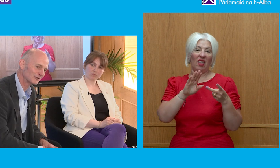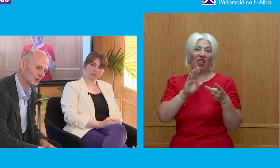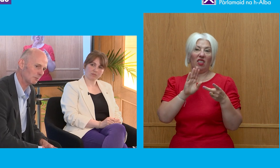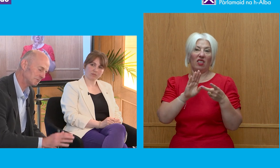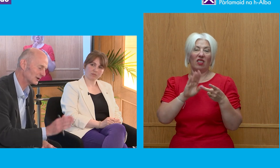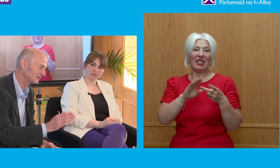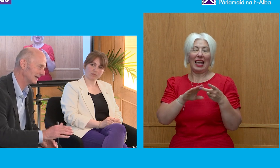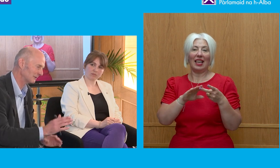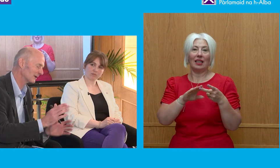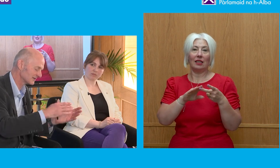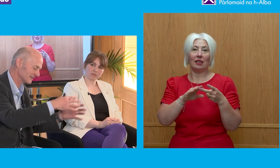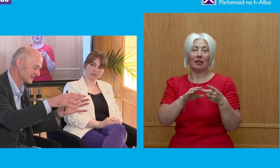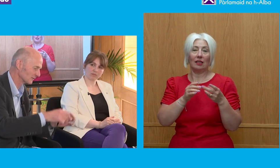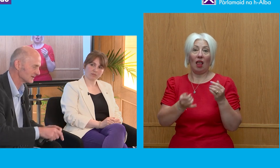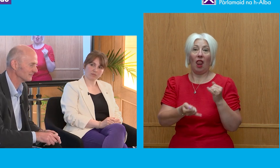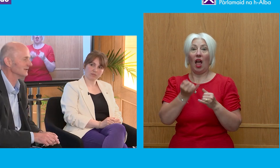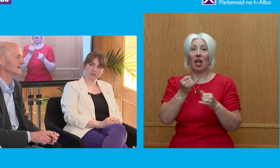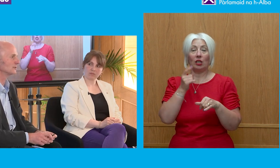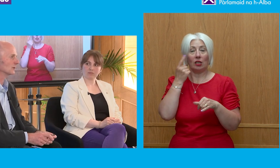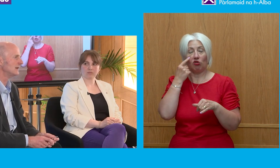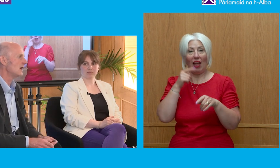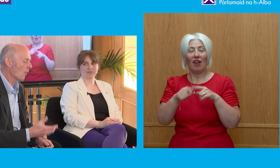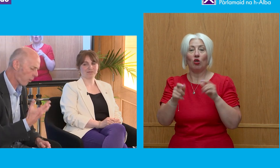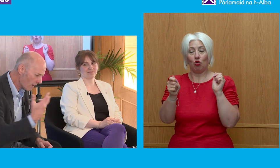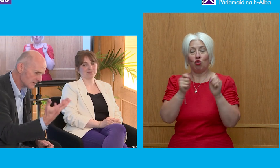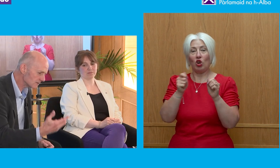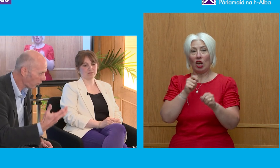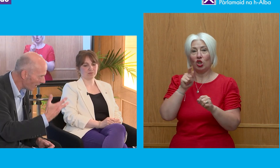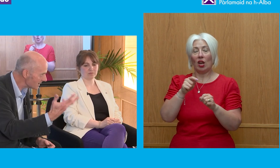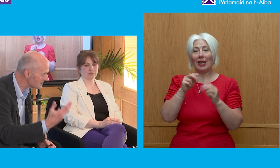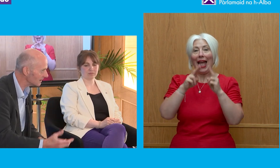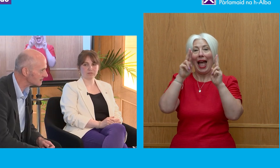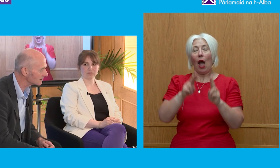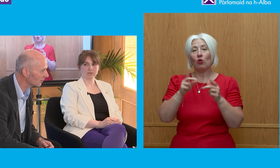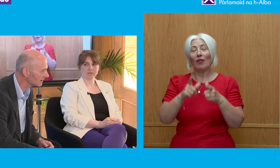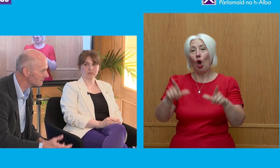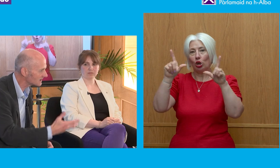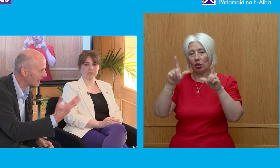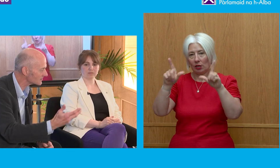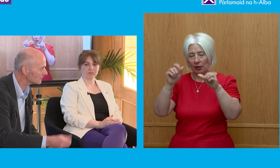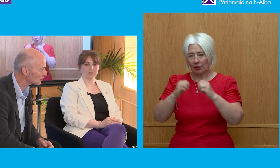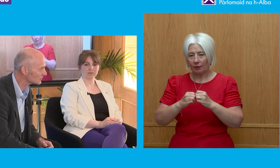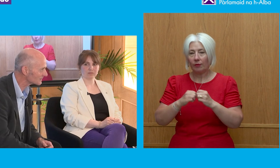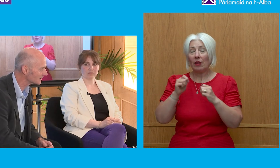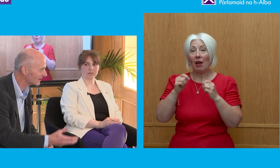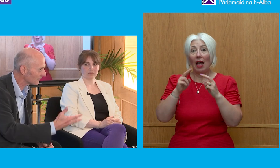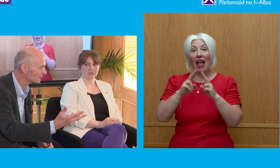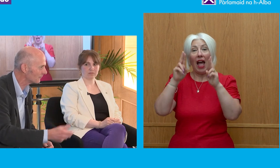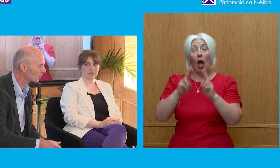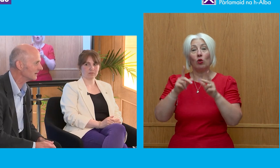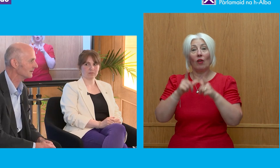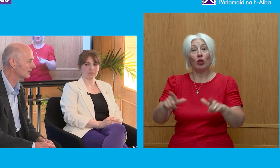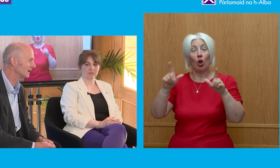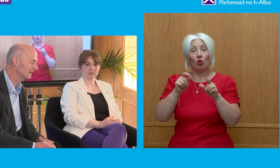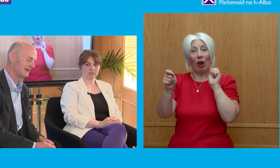House of Laws Reform, briefly. I mean, well, I was a civil servant, not ever all. Why is it when the House of Laws, we set off